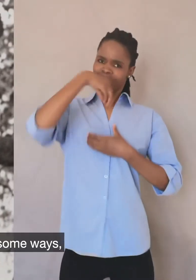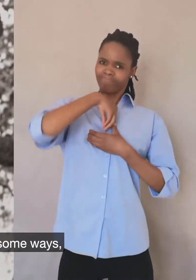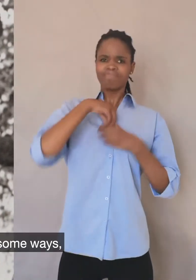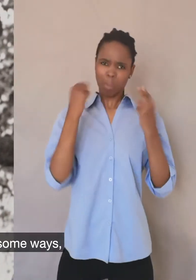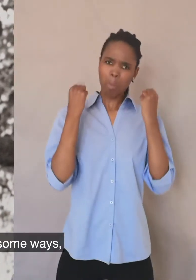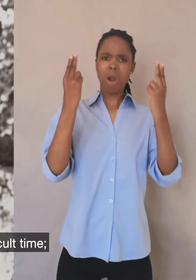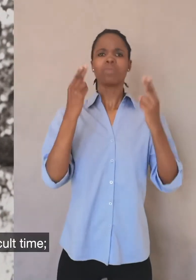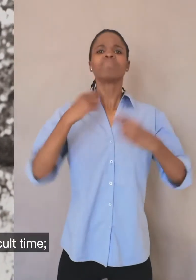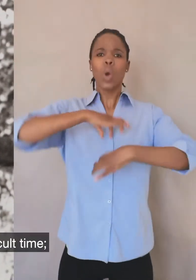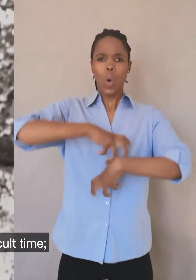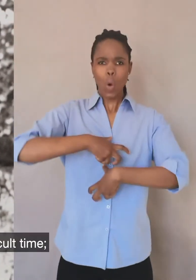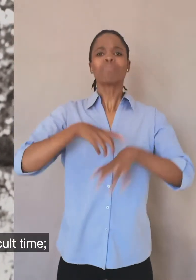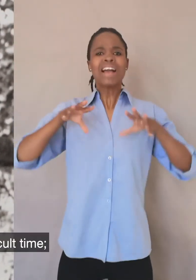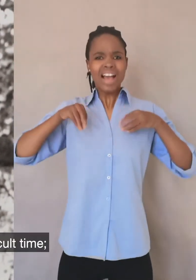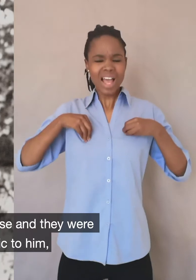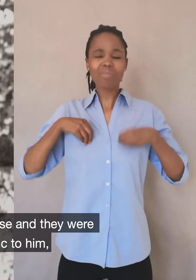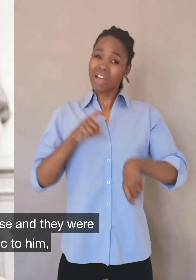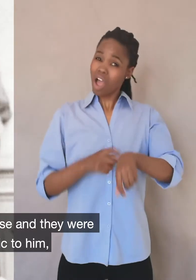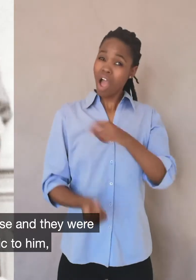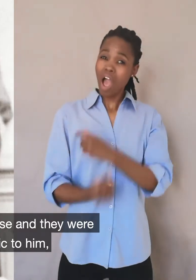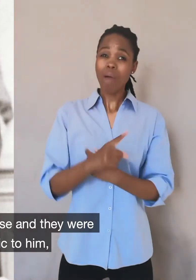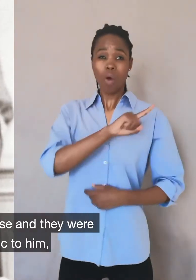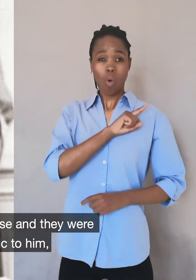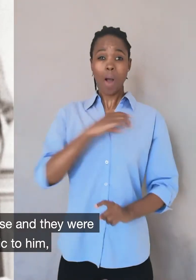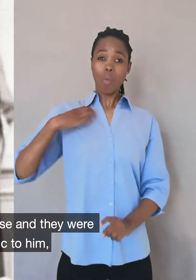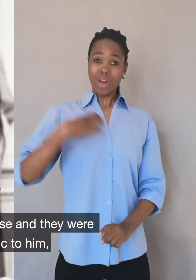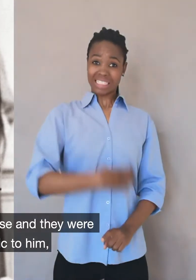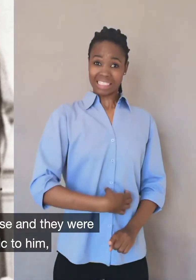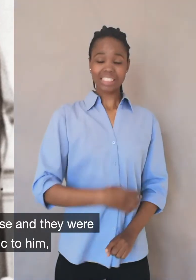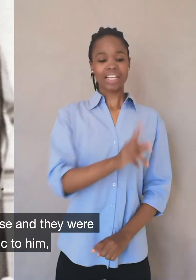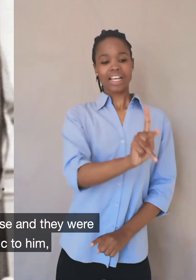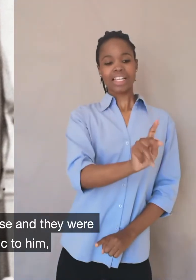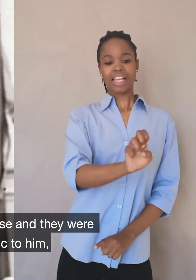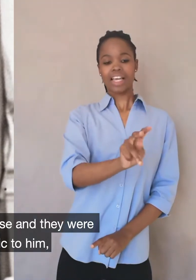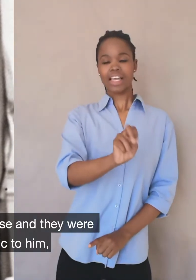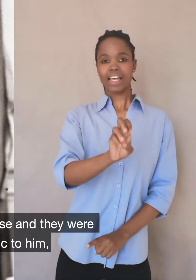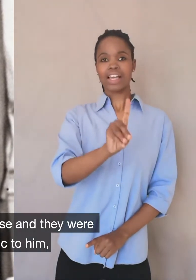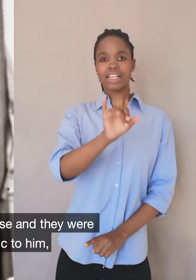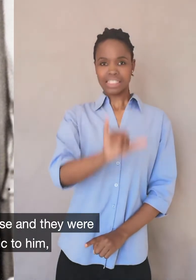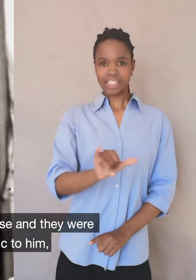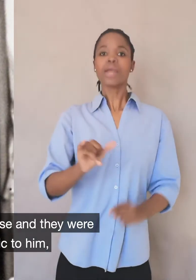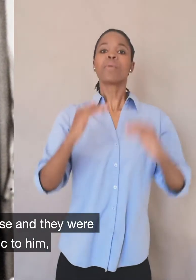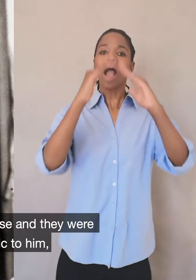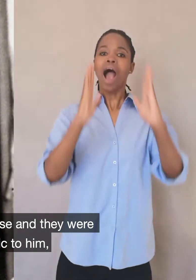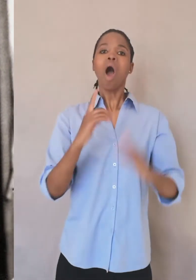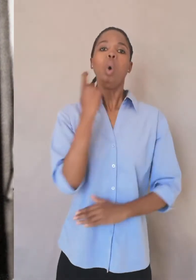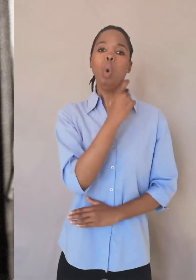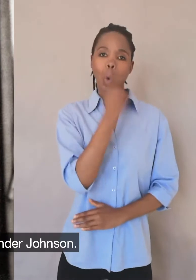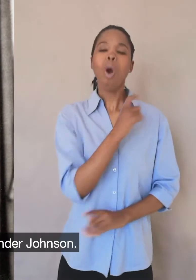in some ways. You was a difficult time. The Kennedys had the White House and they were more or less sympathetic to him. But